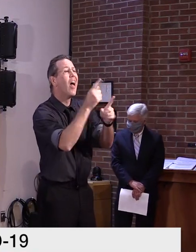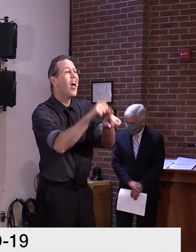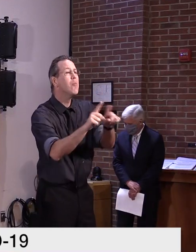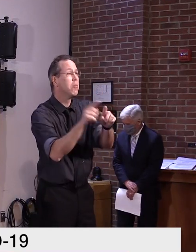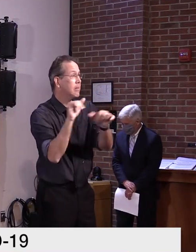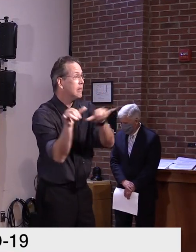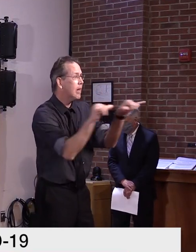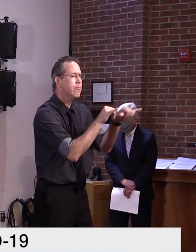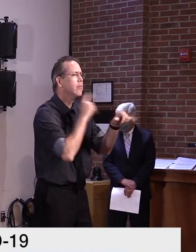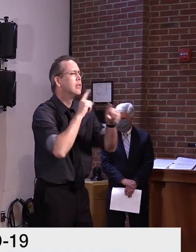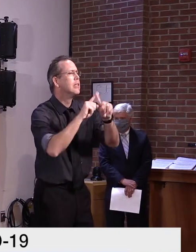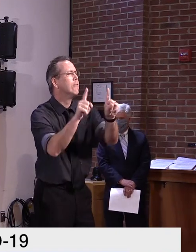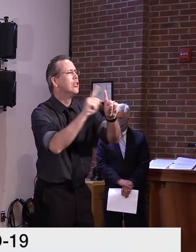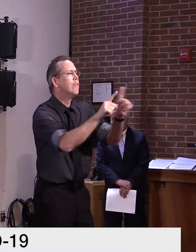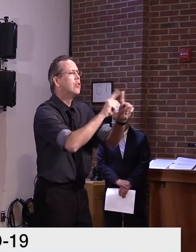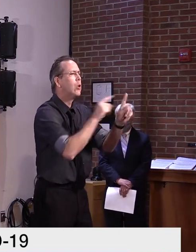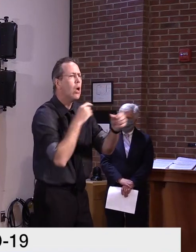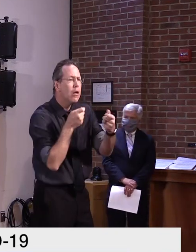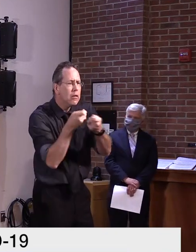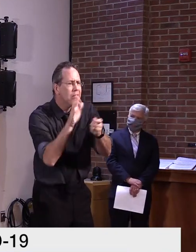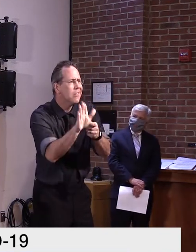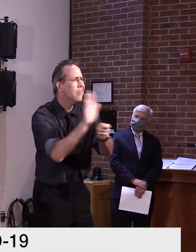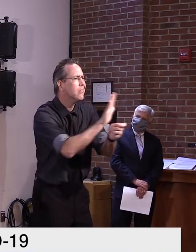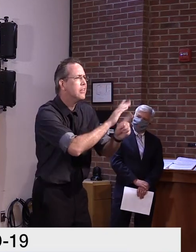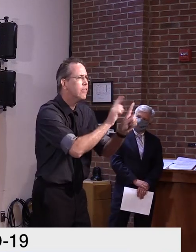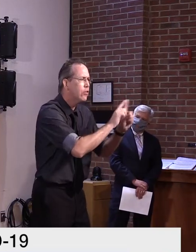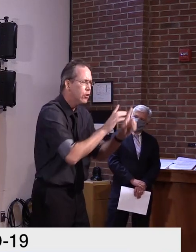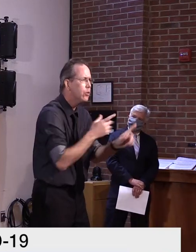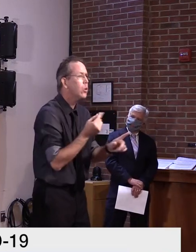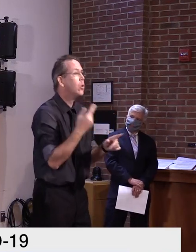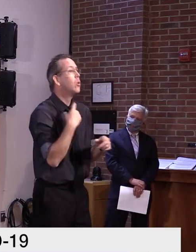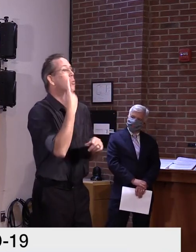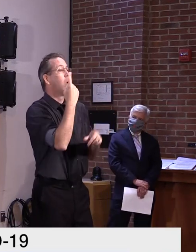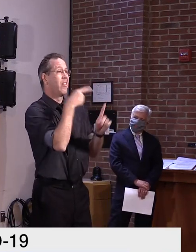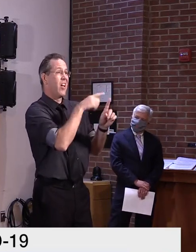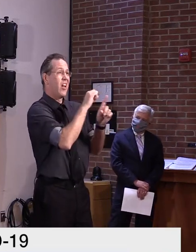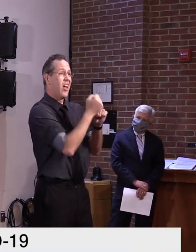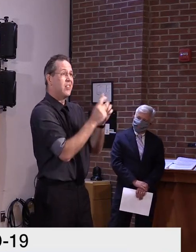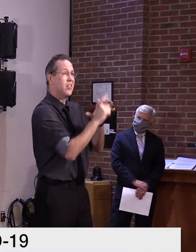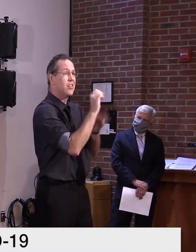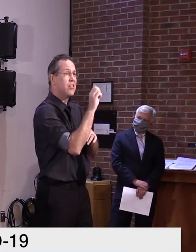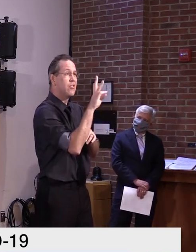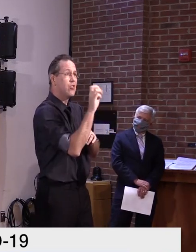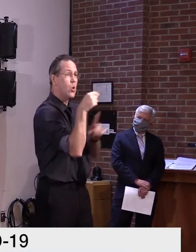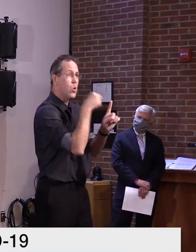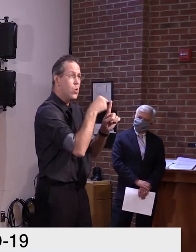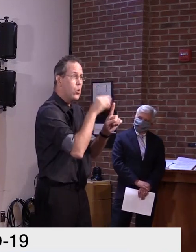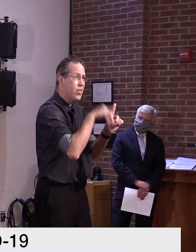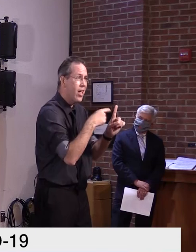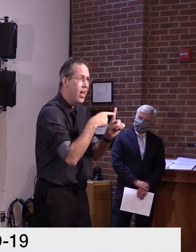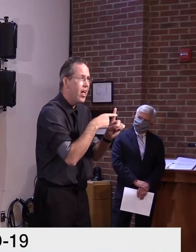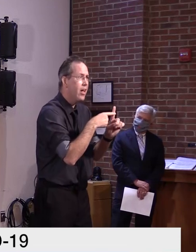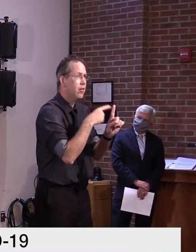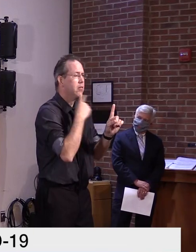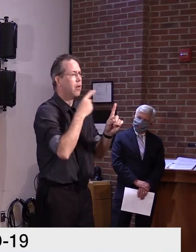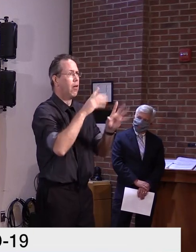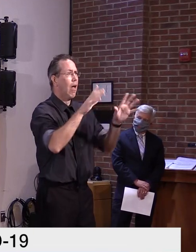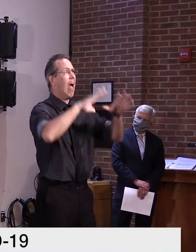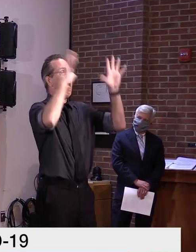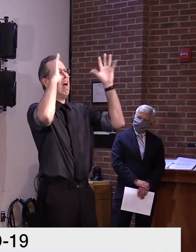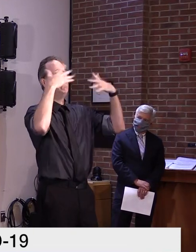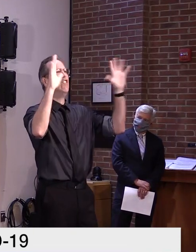that a case in a school is not the end of the world. In fact, you know, we have told